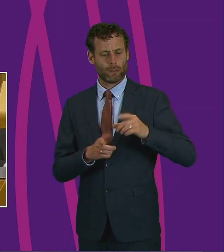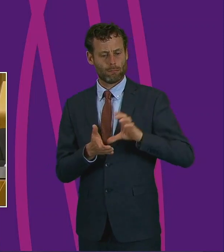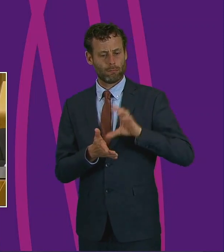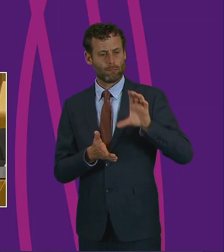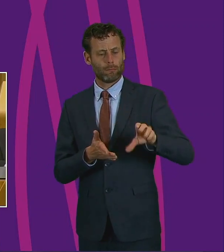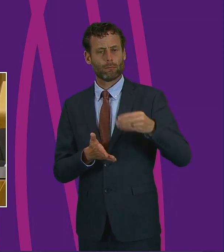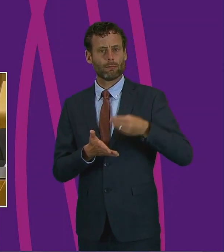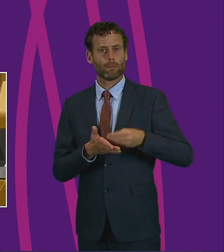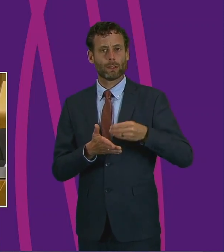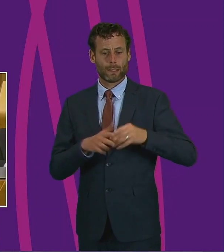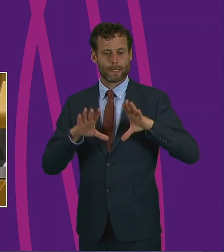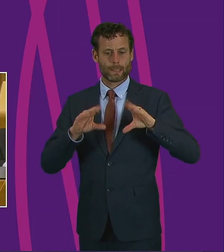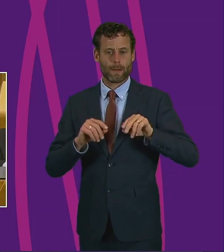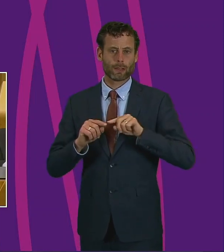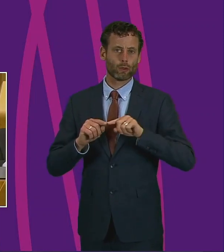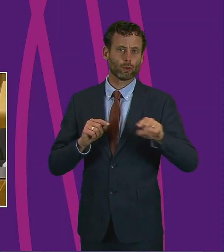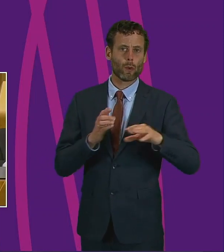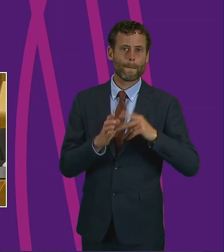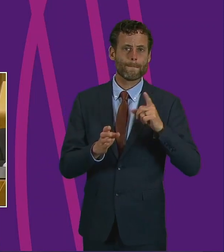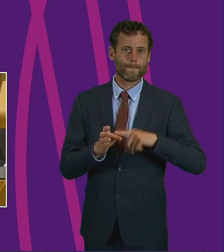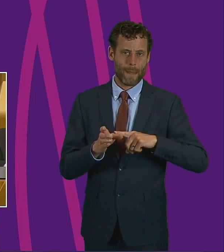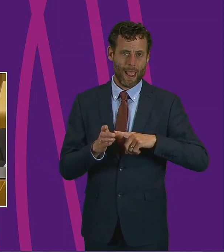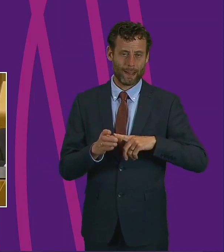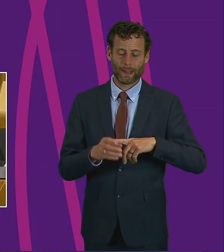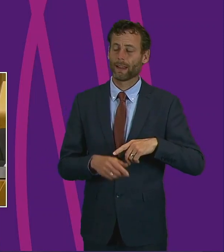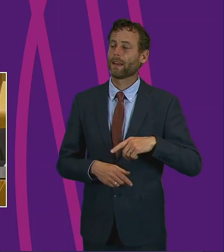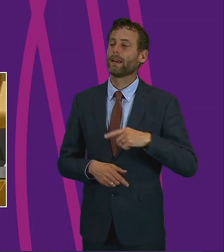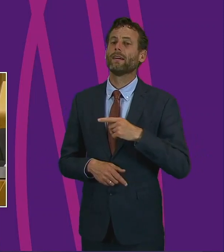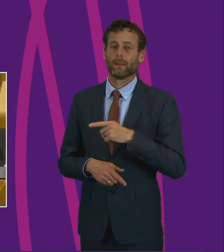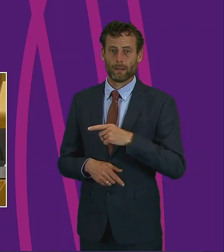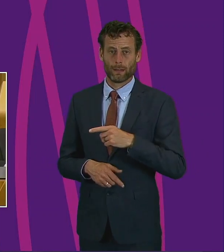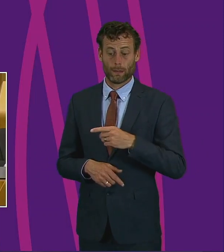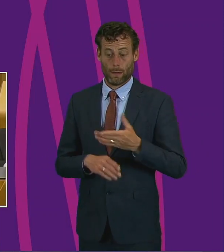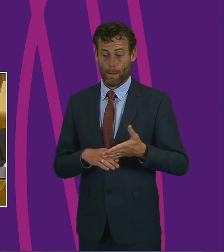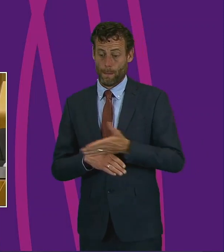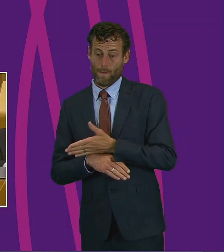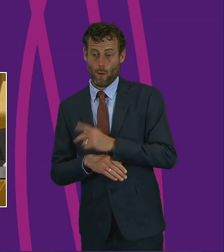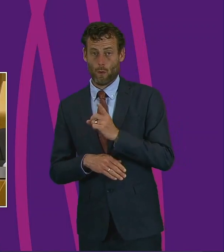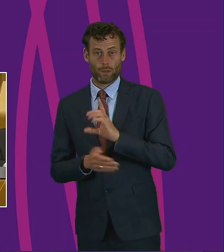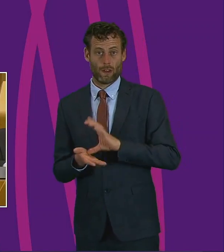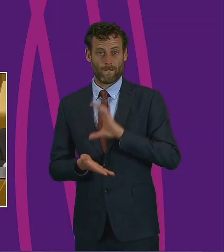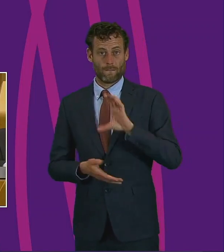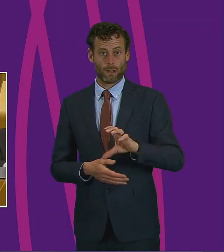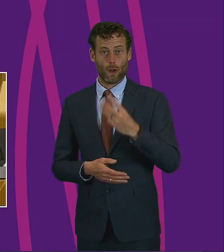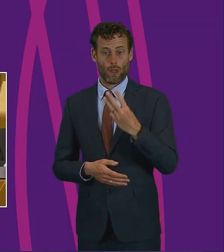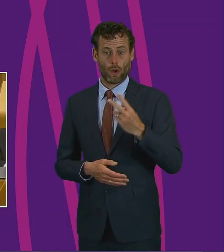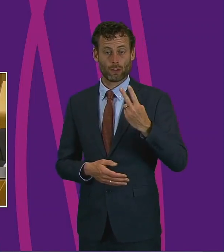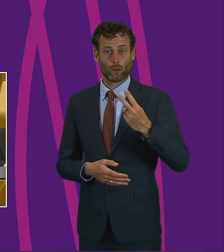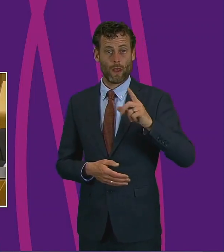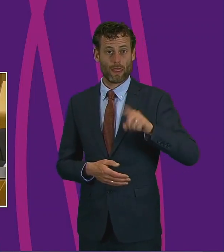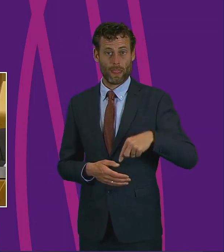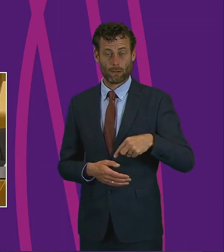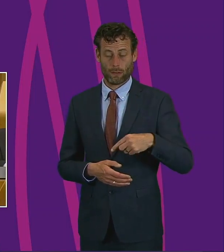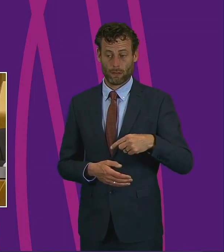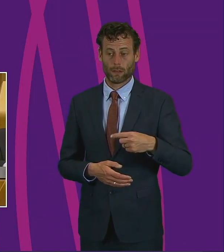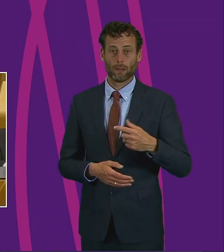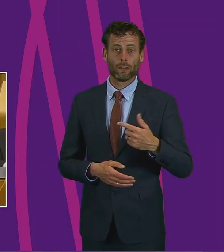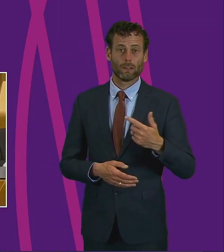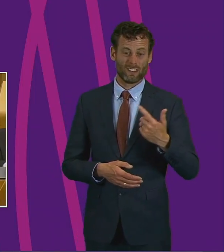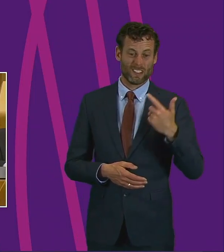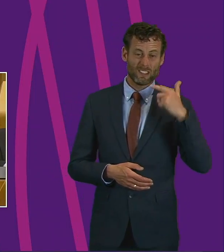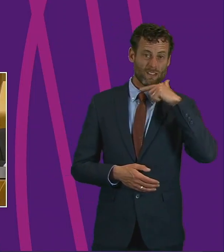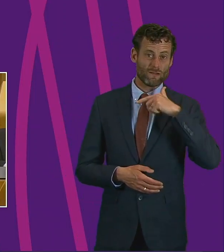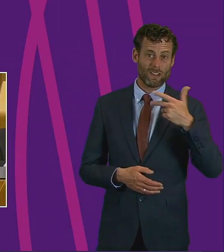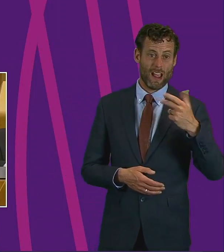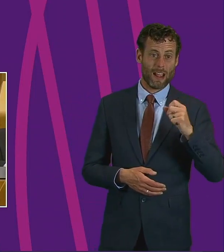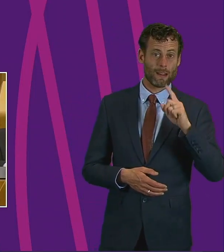until the closure of this grant. Bemis had distributed £32,170 to 806 people